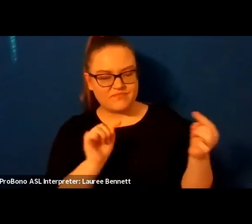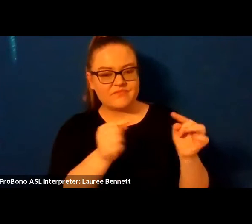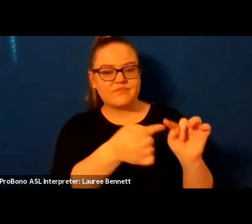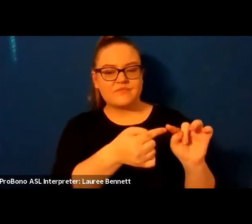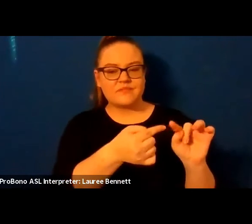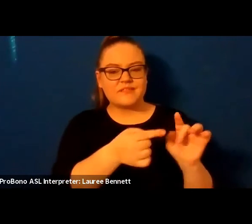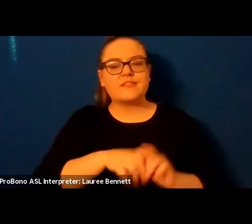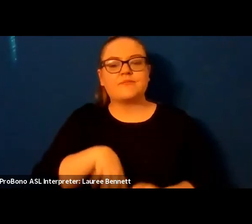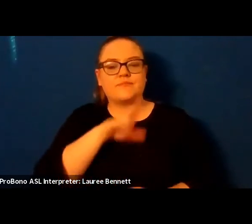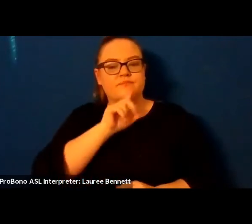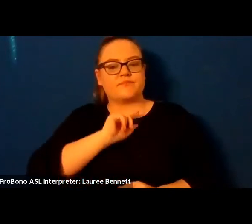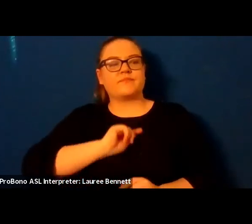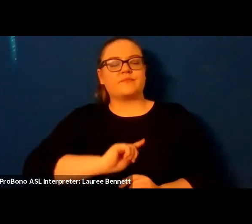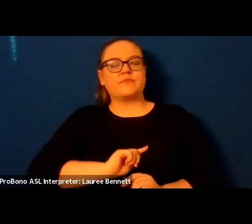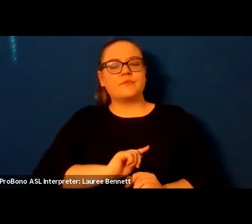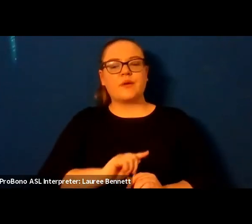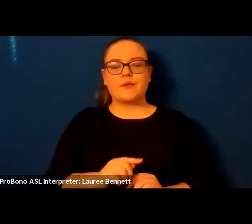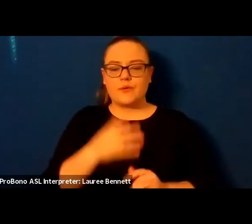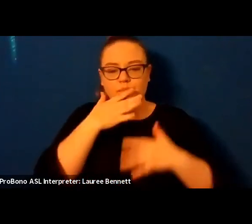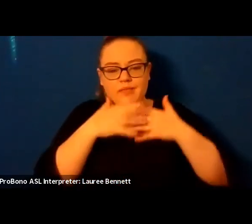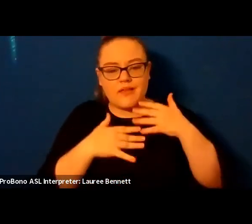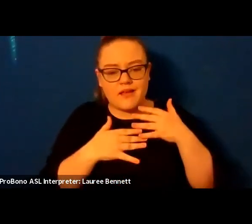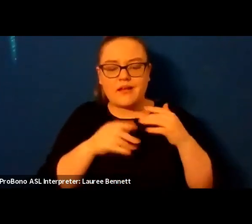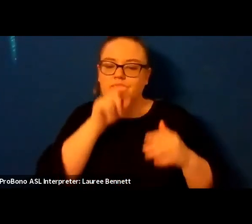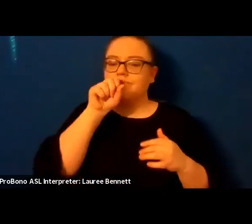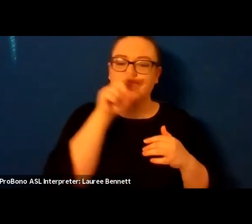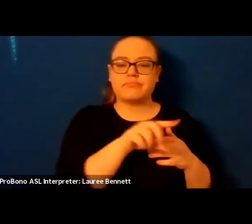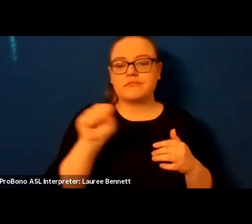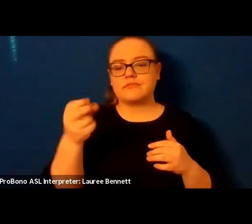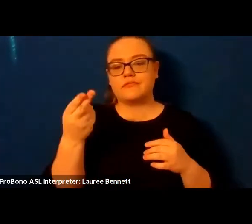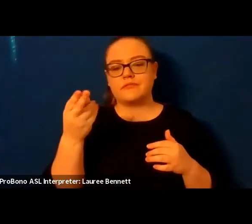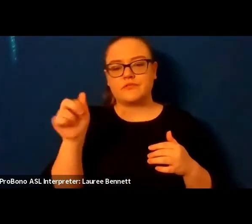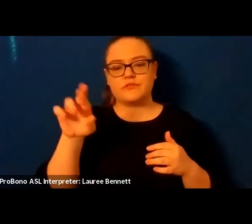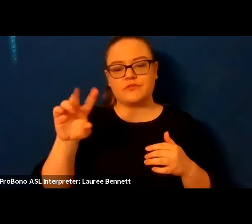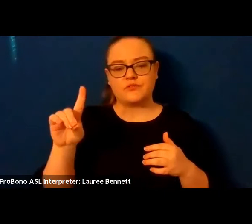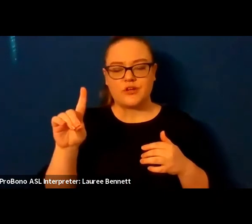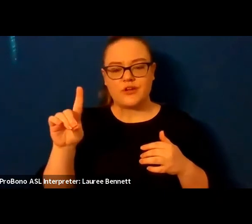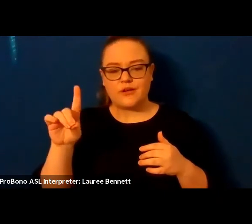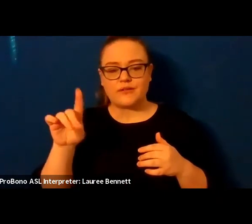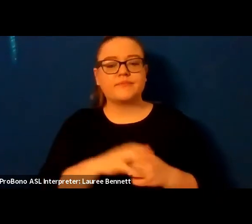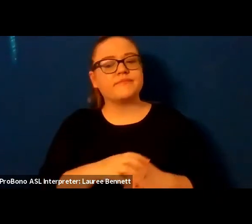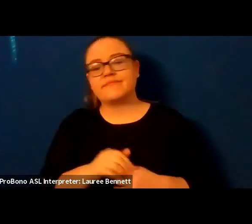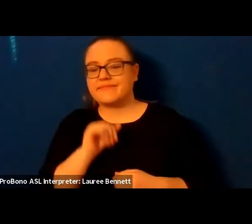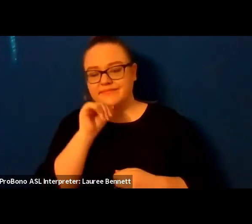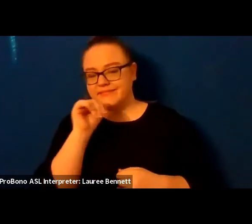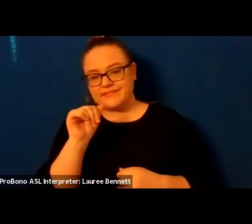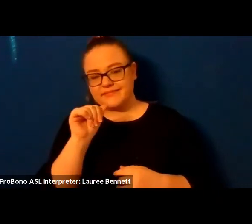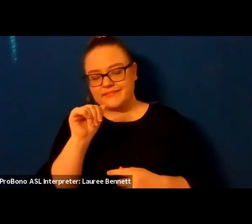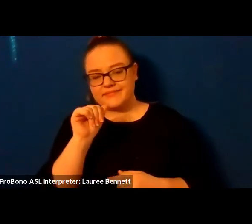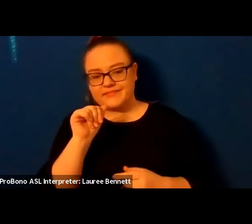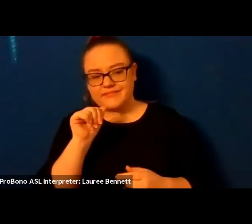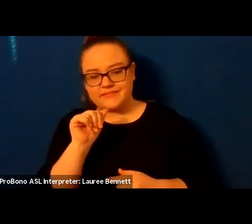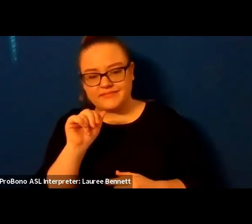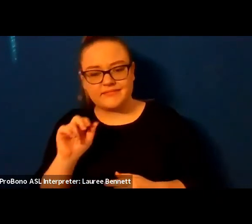and spit out the shard compared to your father this is not unkind somewhere between your